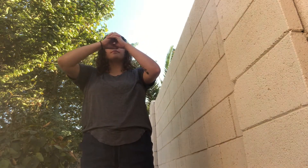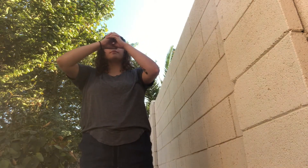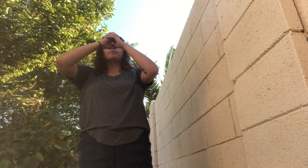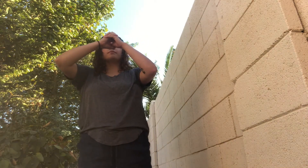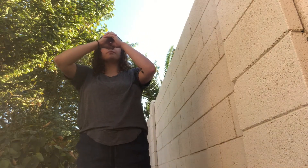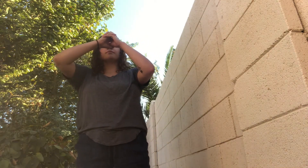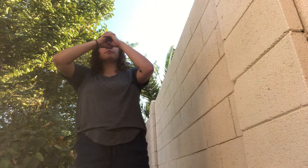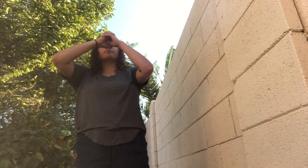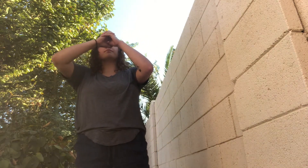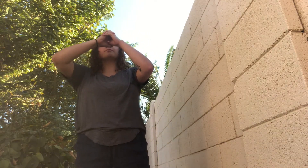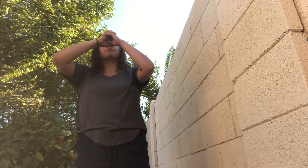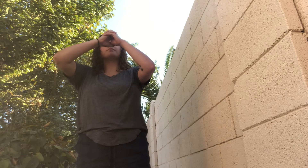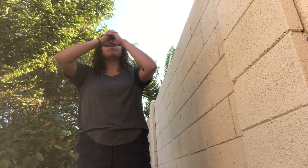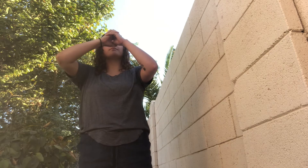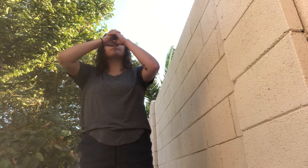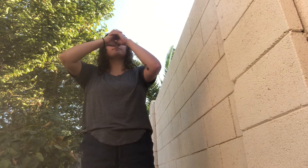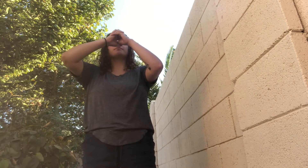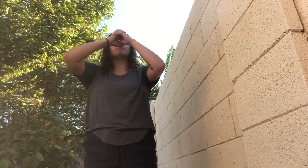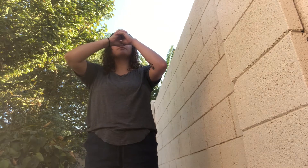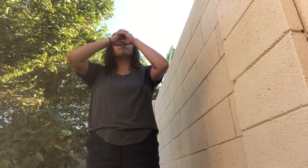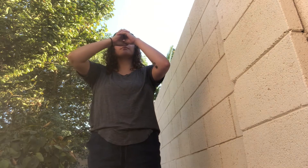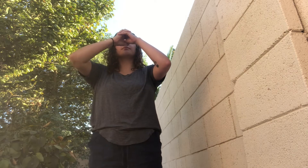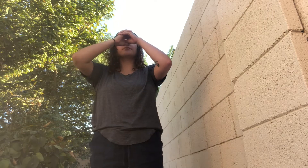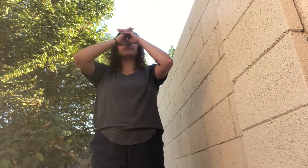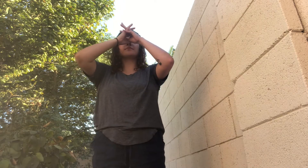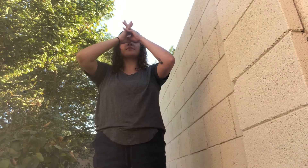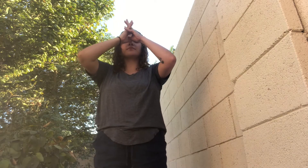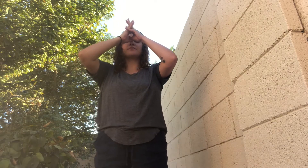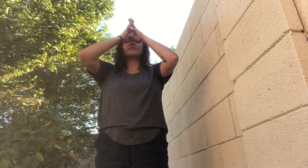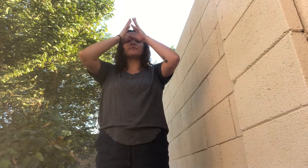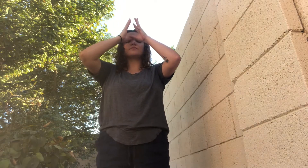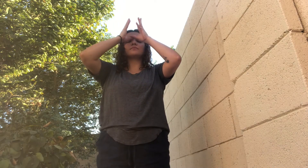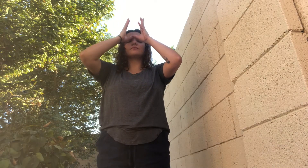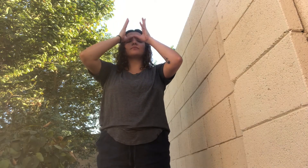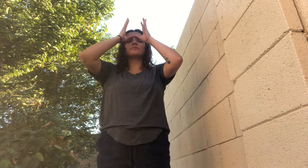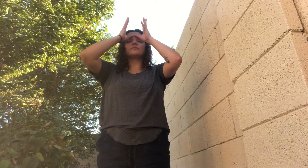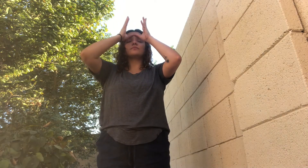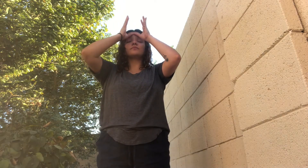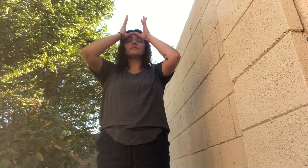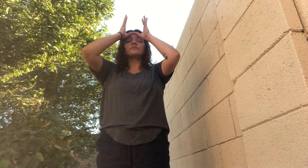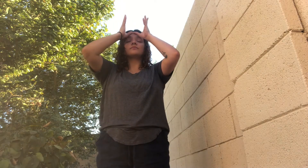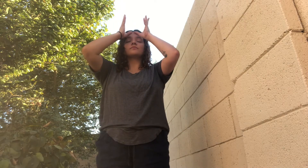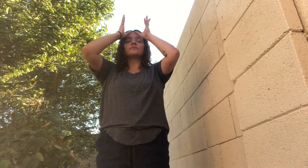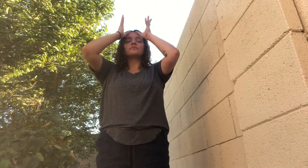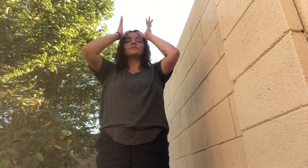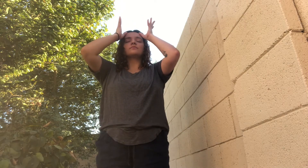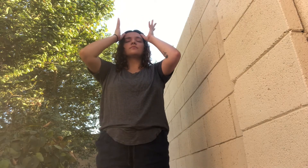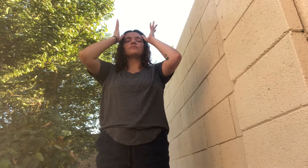our scars nourishing our seeds to bring flowers to our communities